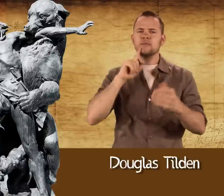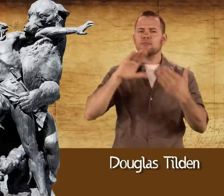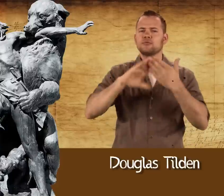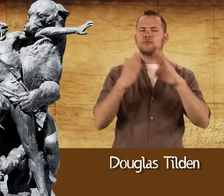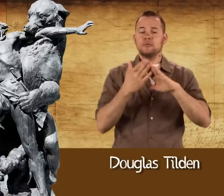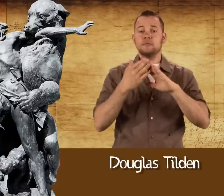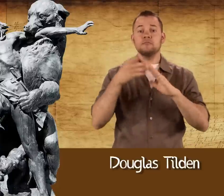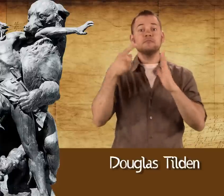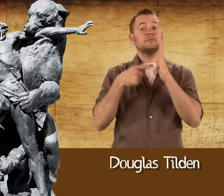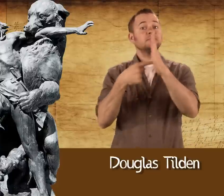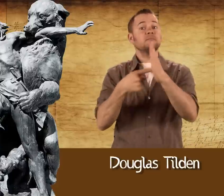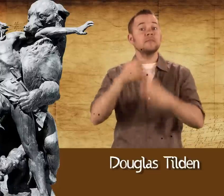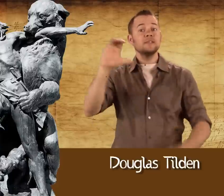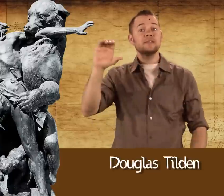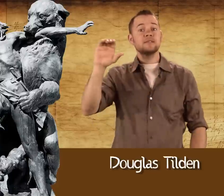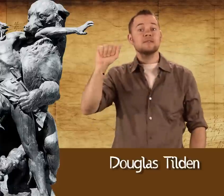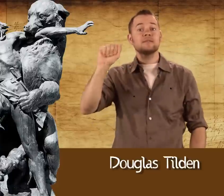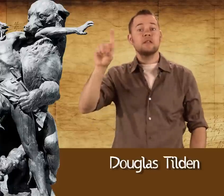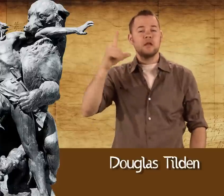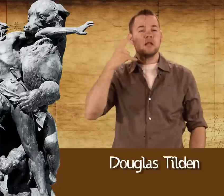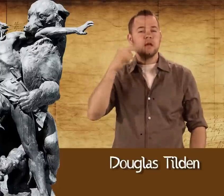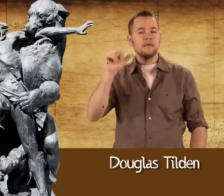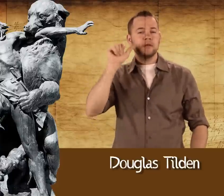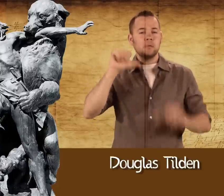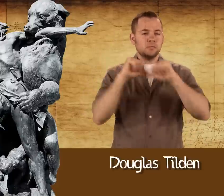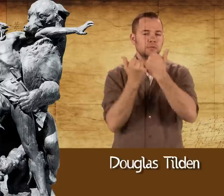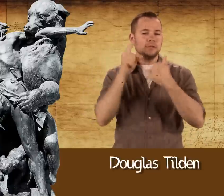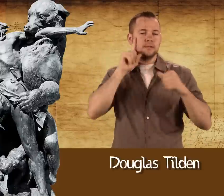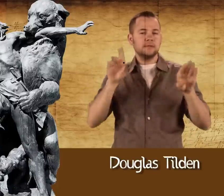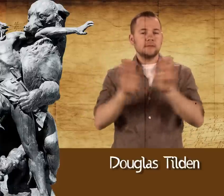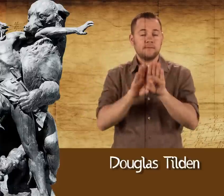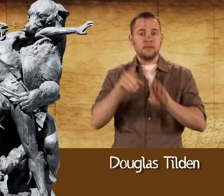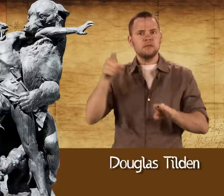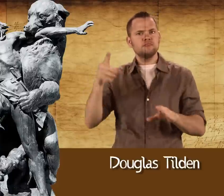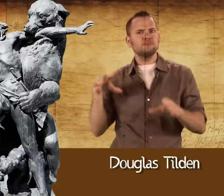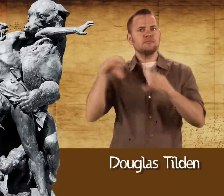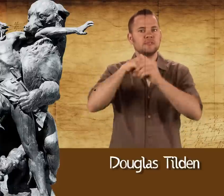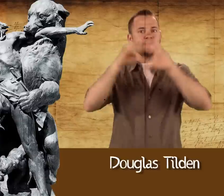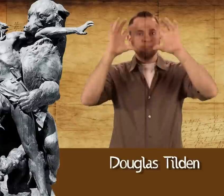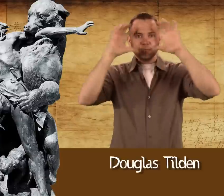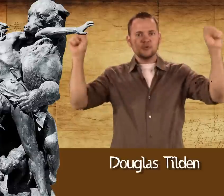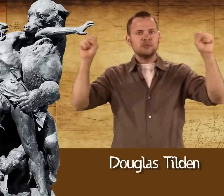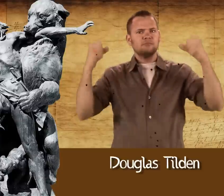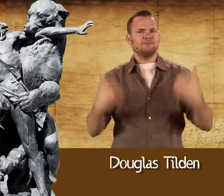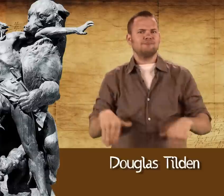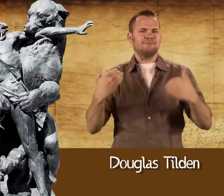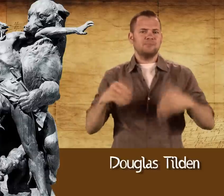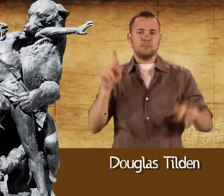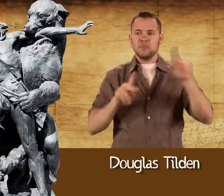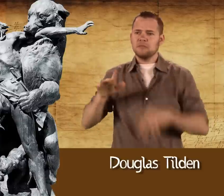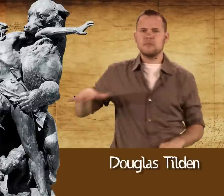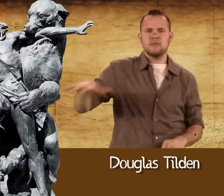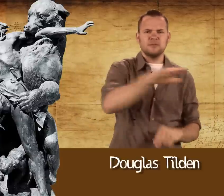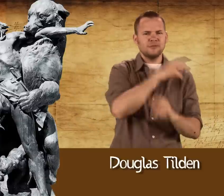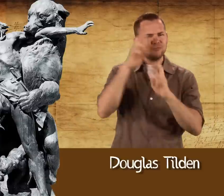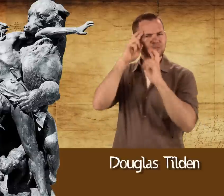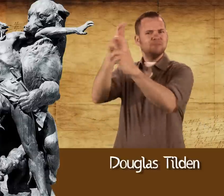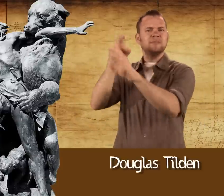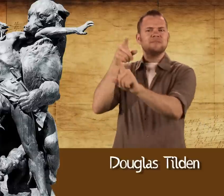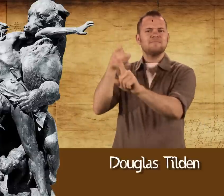became a notable figure in the Deaf community. Like the California Association for the Deaf, he became the president. He became a well-respected figure